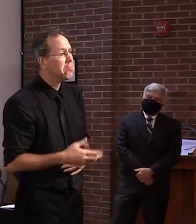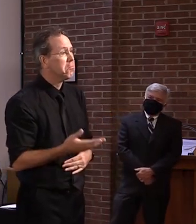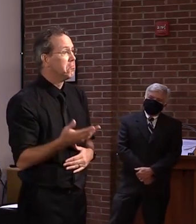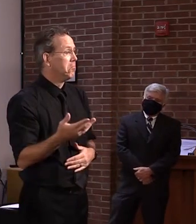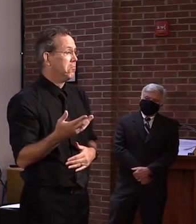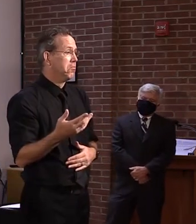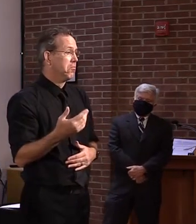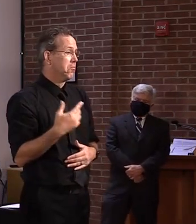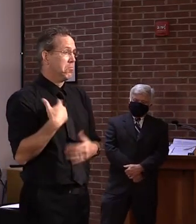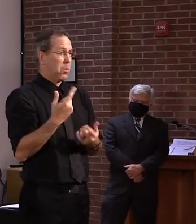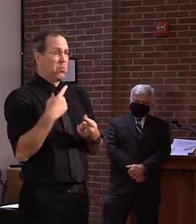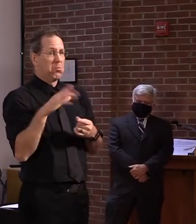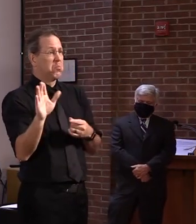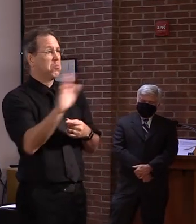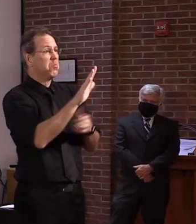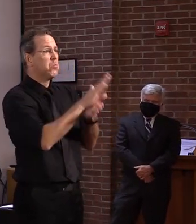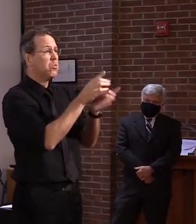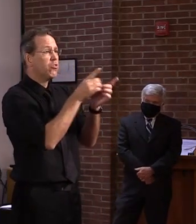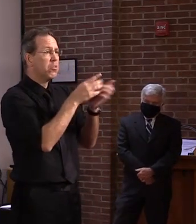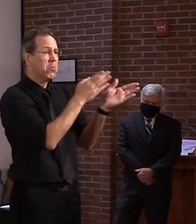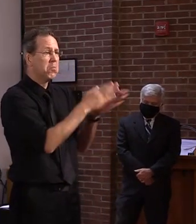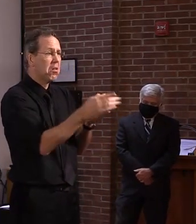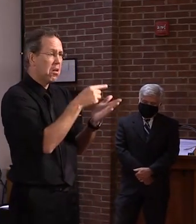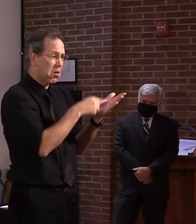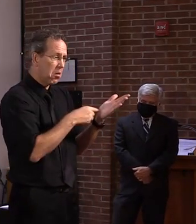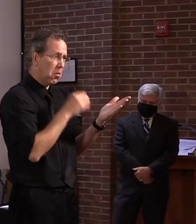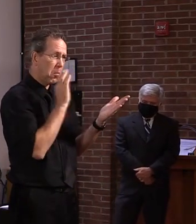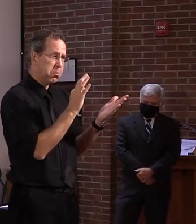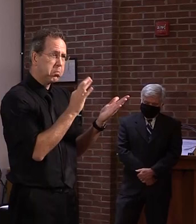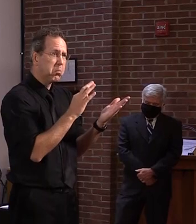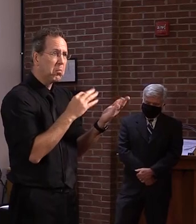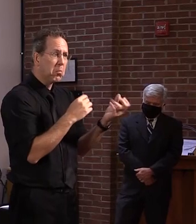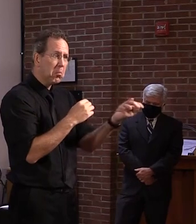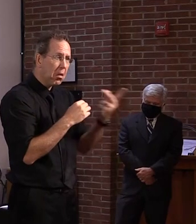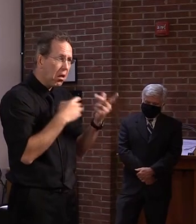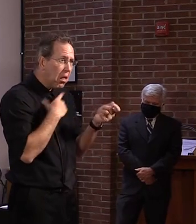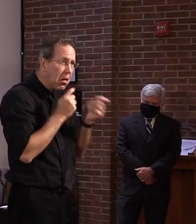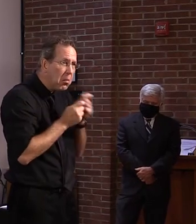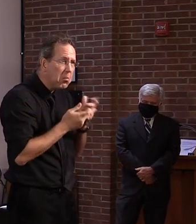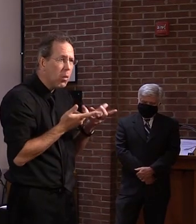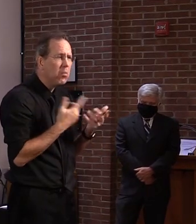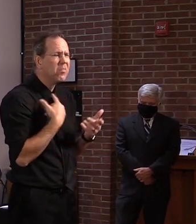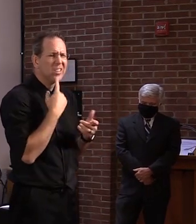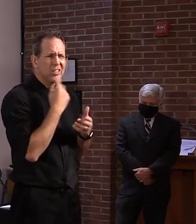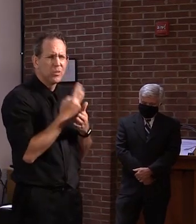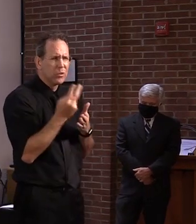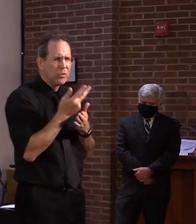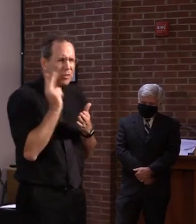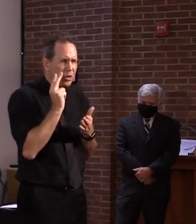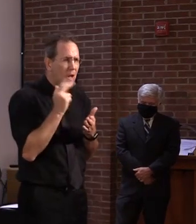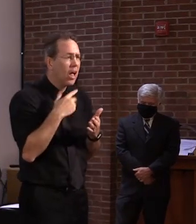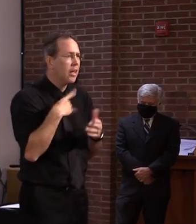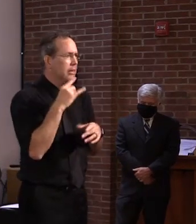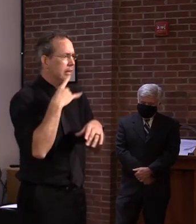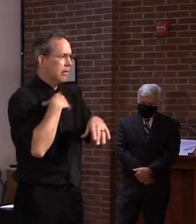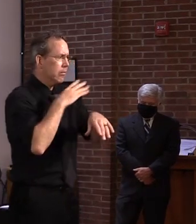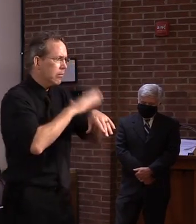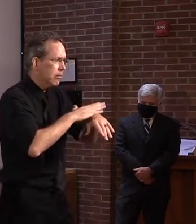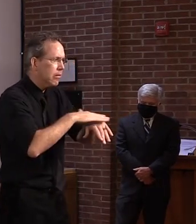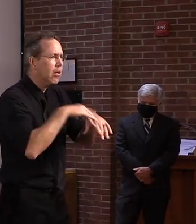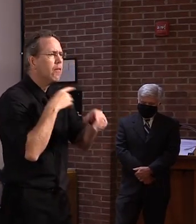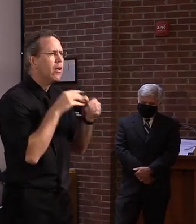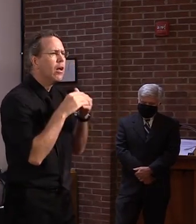a couple of weeks ago, we produced a revision to the health guidance and that, that seems to be settling in, uh, just fine. We are,